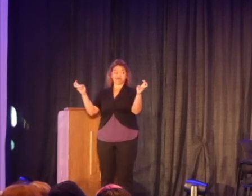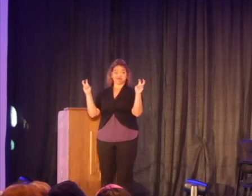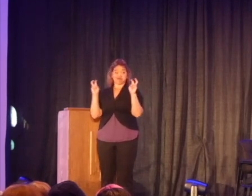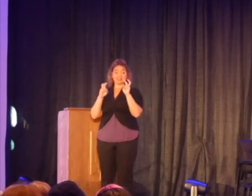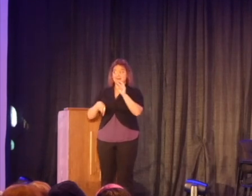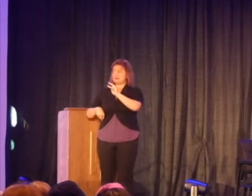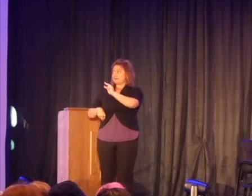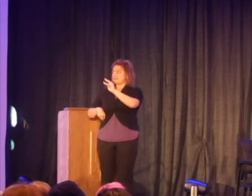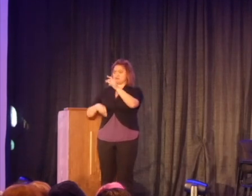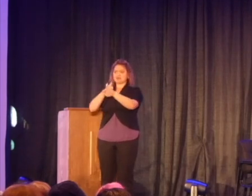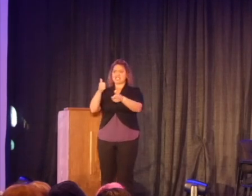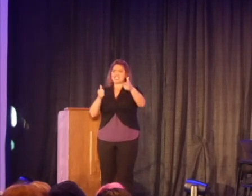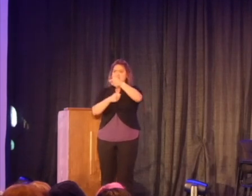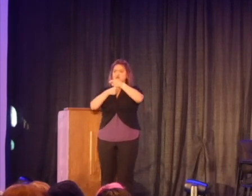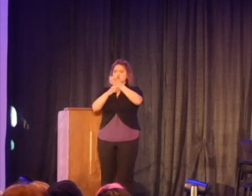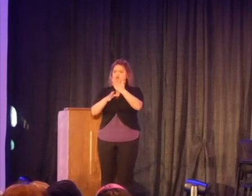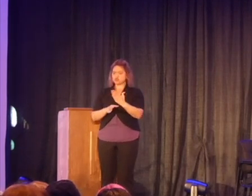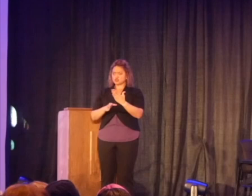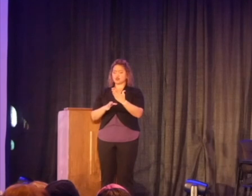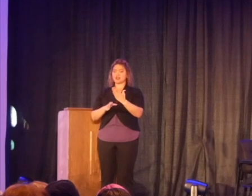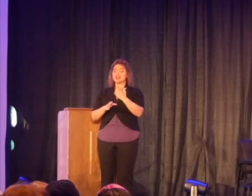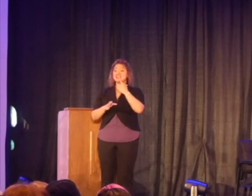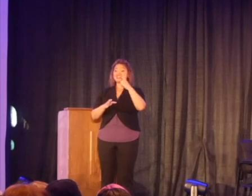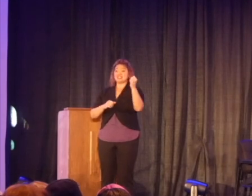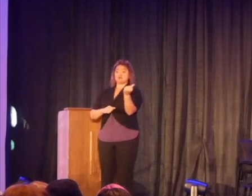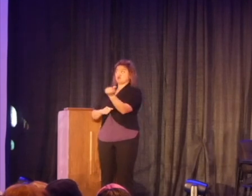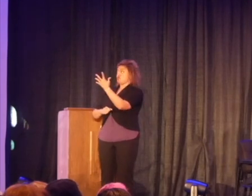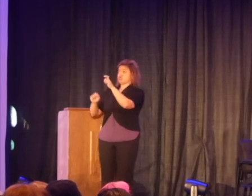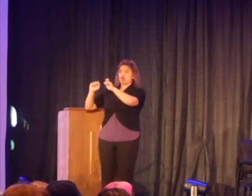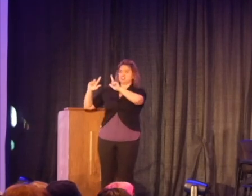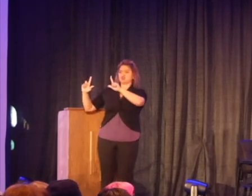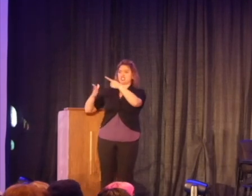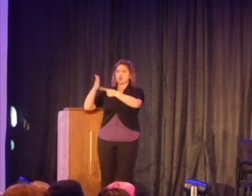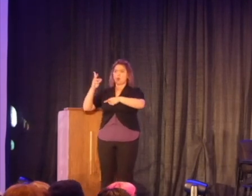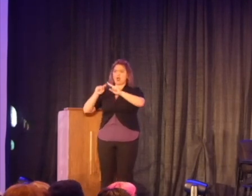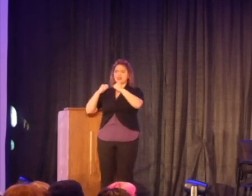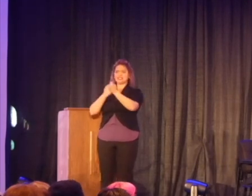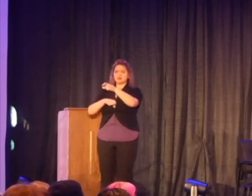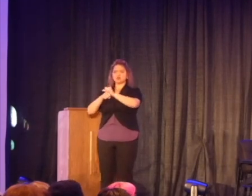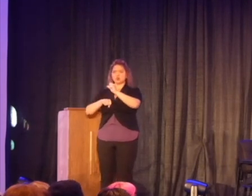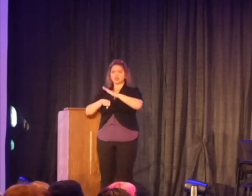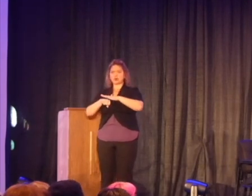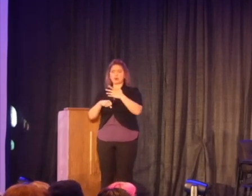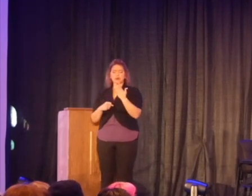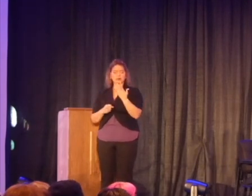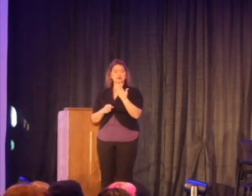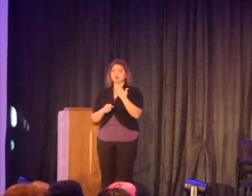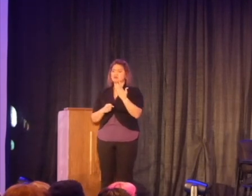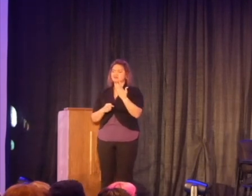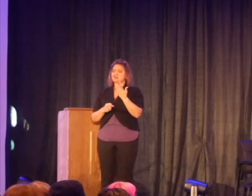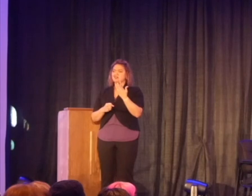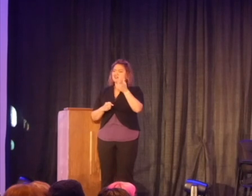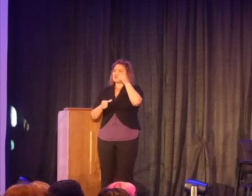and executive producer after executive producer puts up on the screen what their team is working on. And I